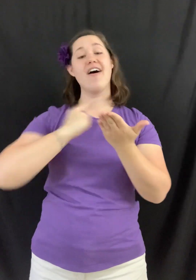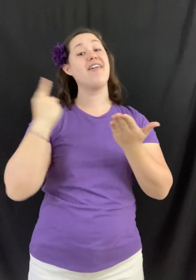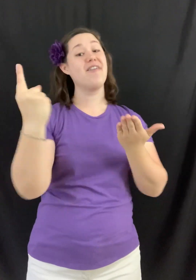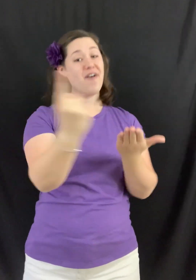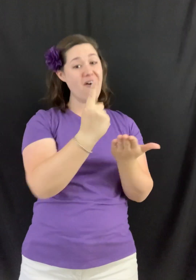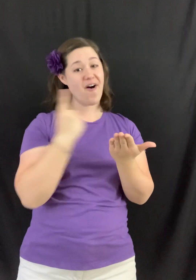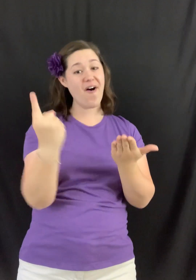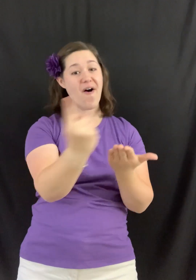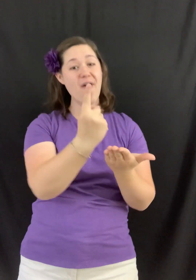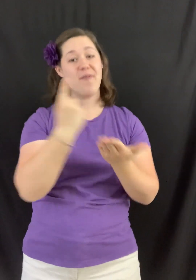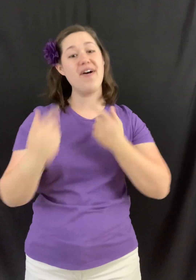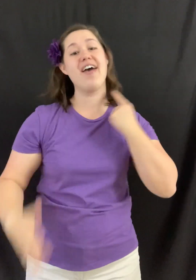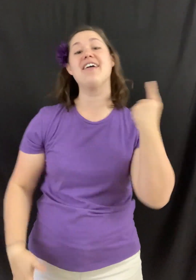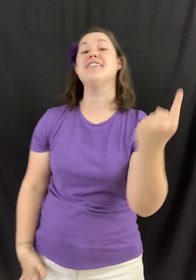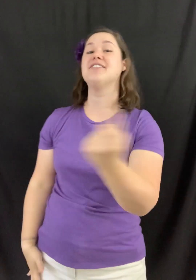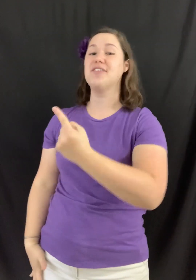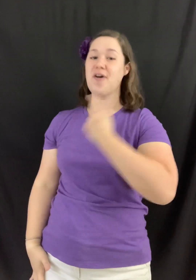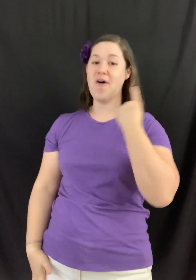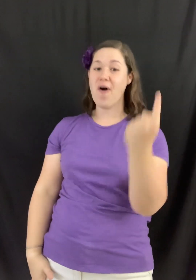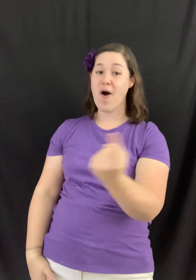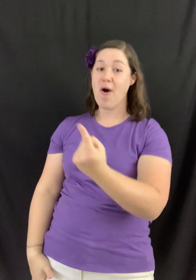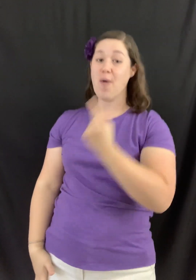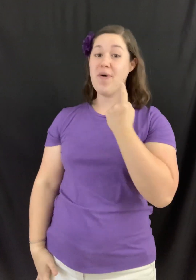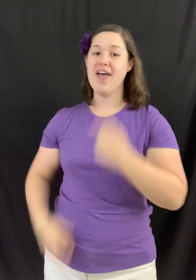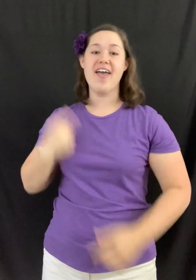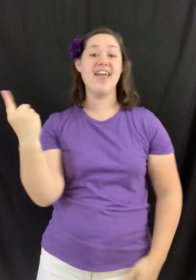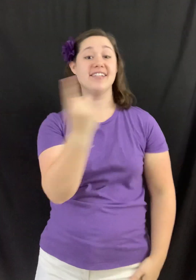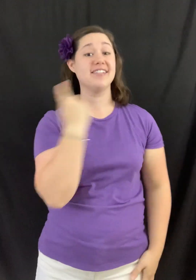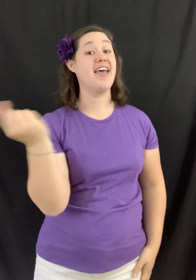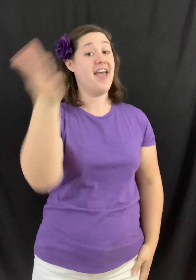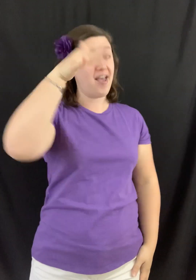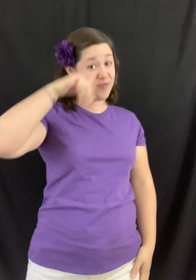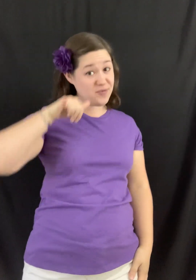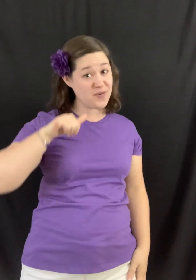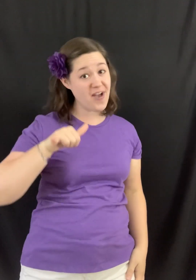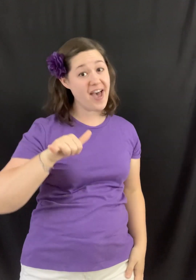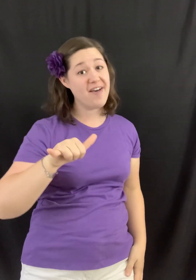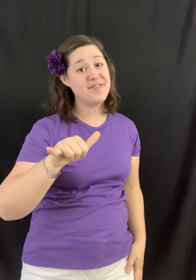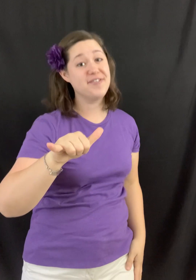Always, always and forever